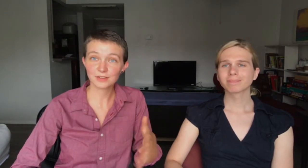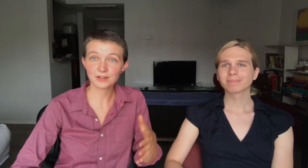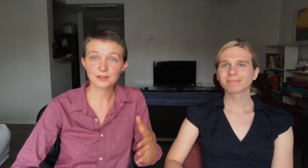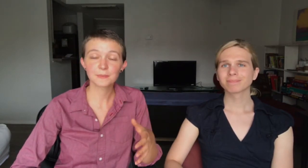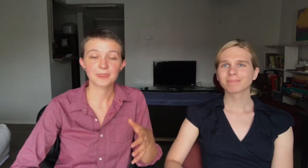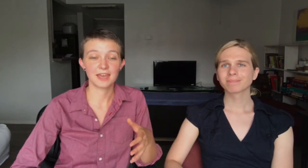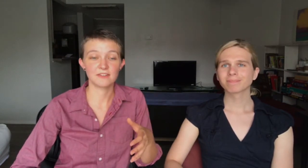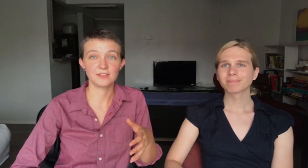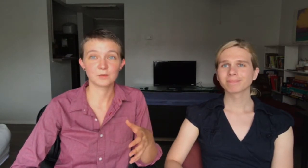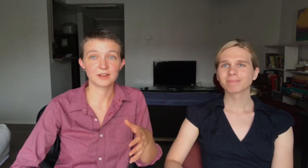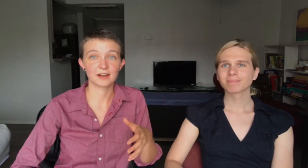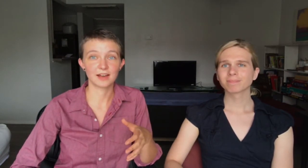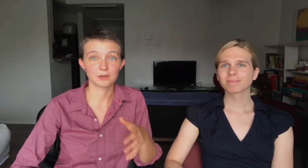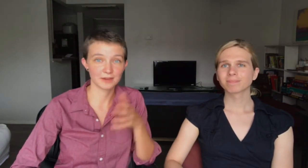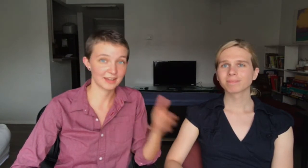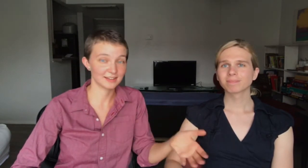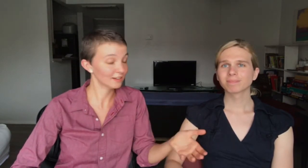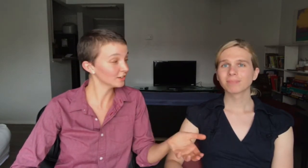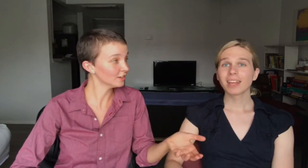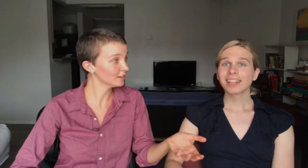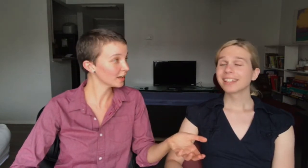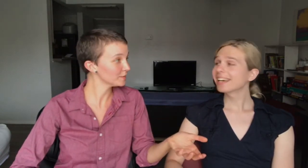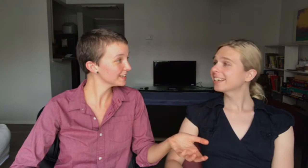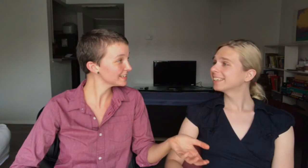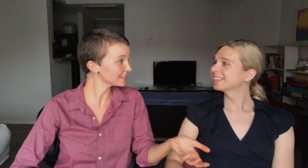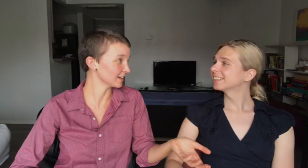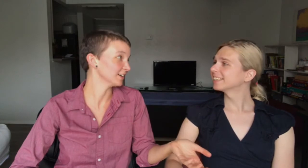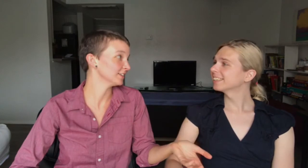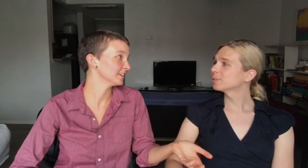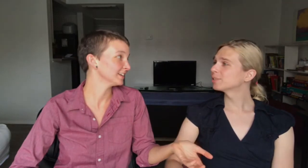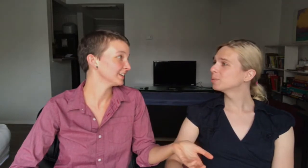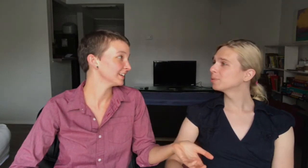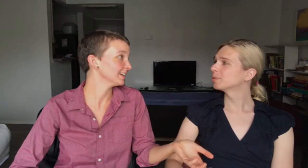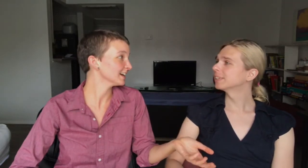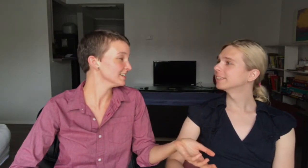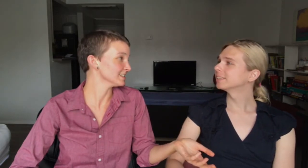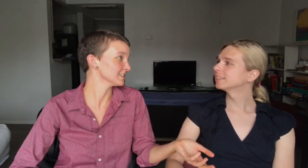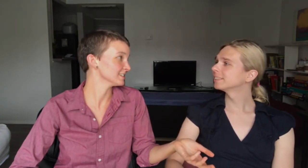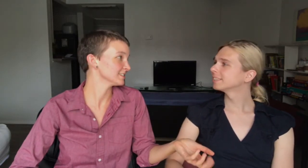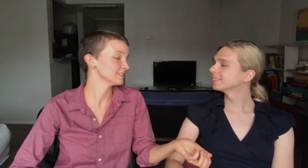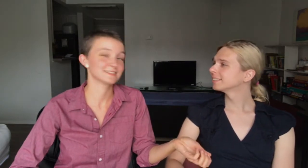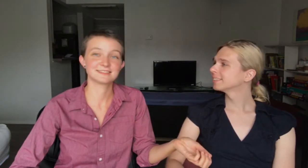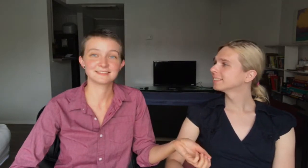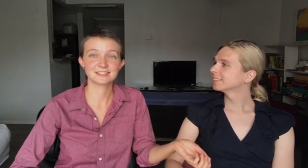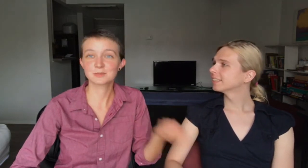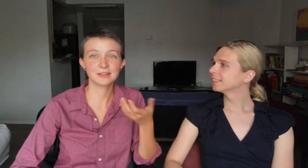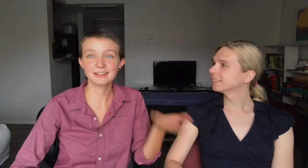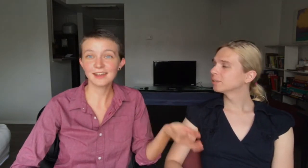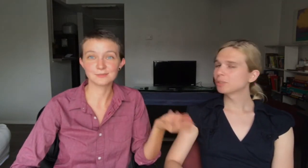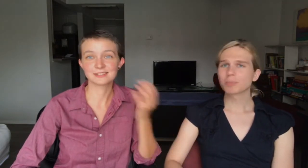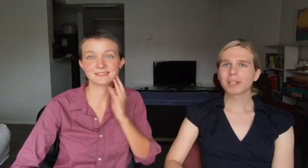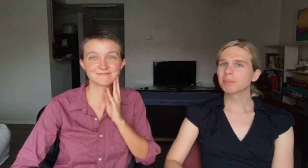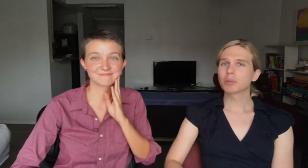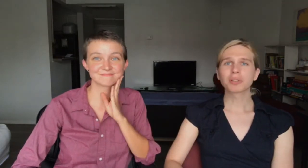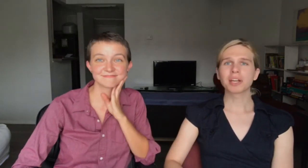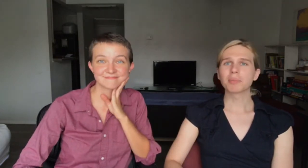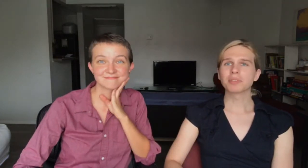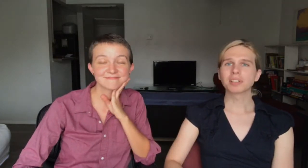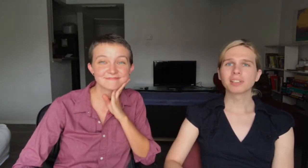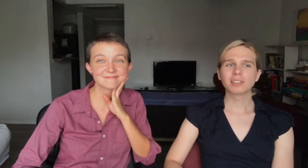with her. And then we hung out with my aunt and uncle a couple of days ago. Yeah. And that was super fun. a cousin. We just played games. We just played board games. And,